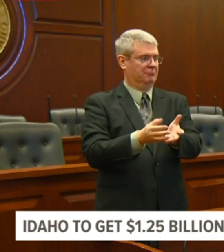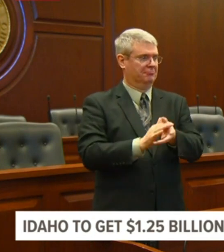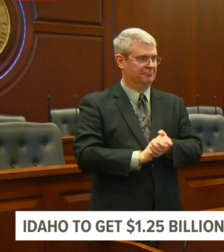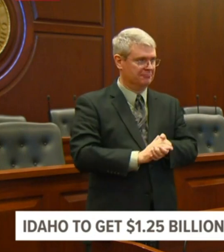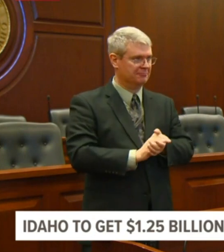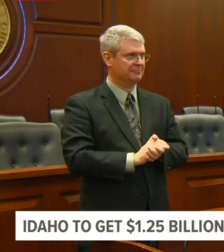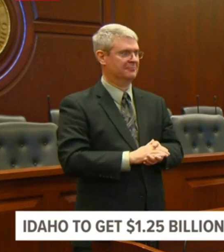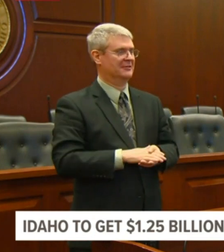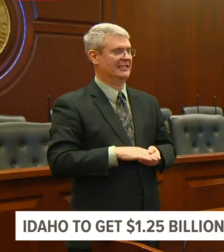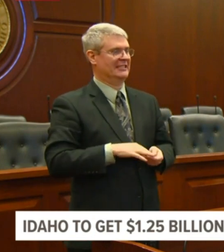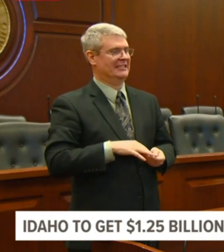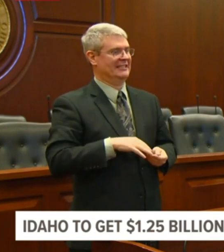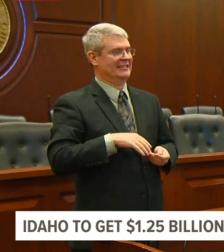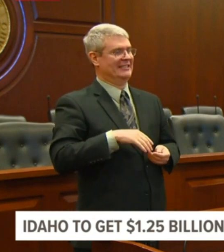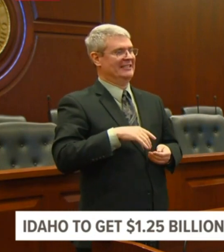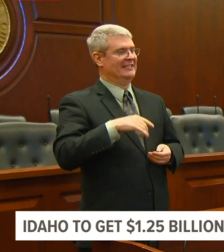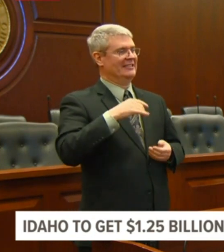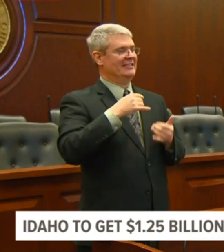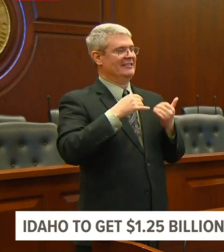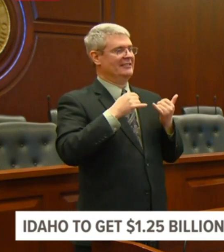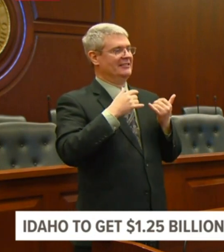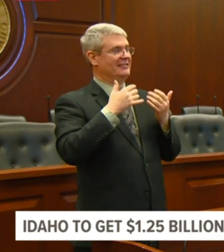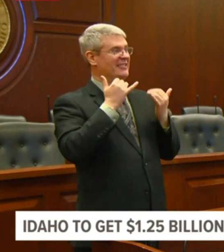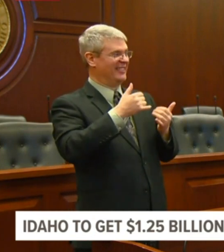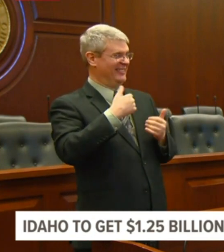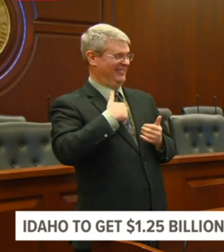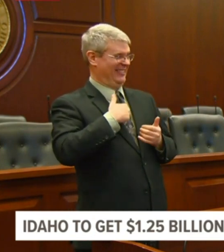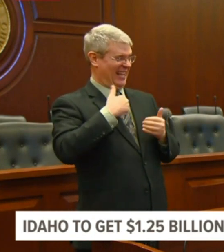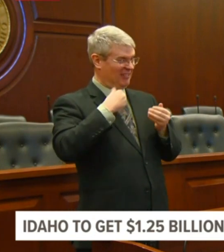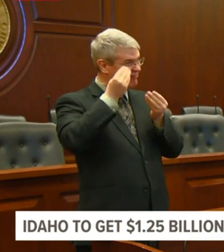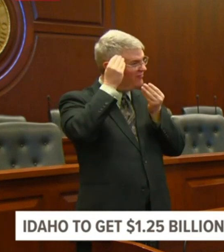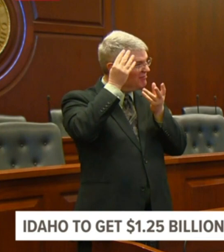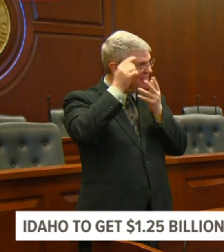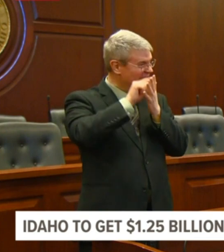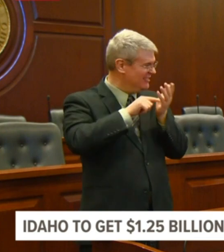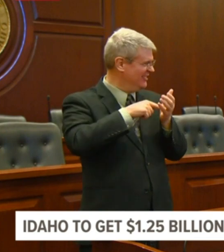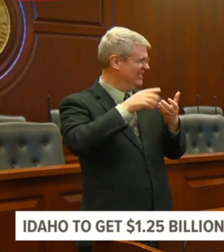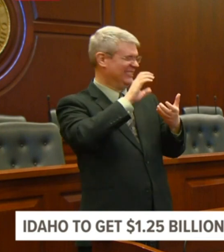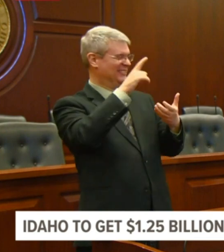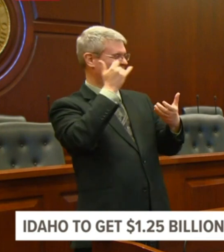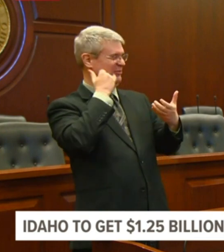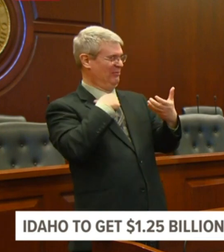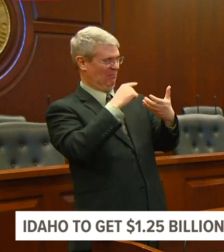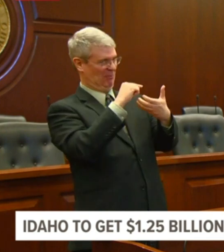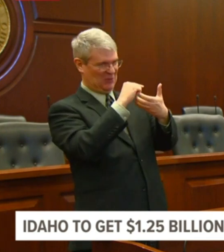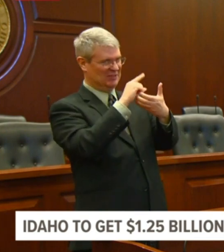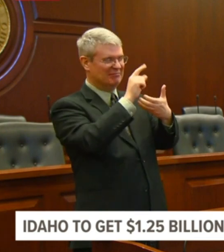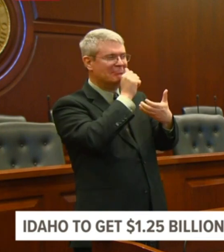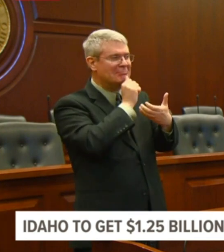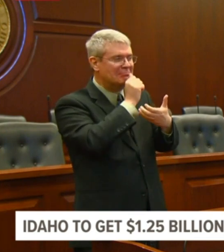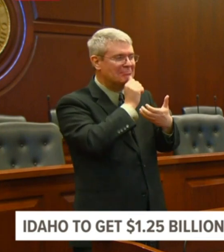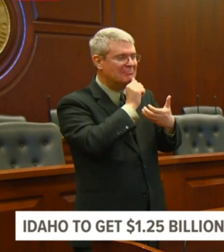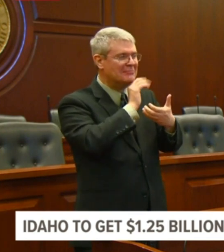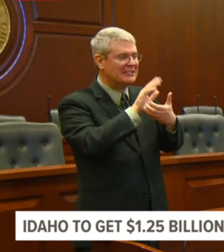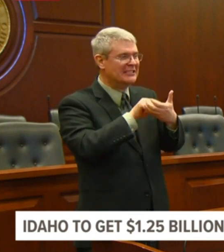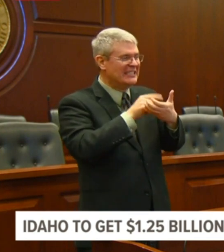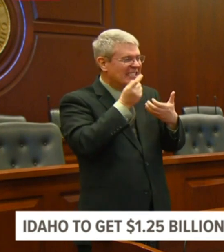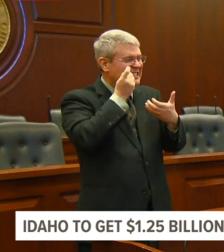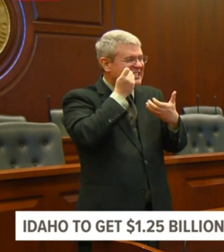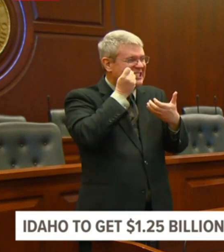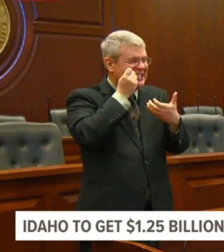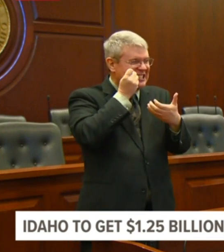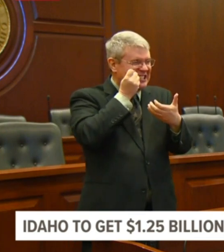just recently with the passing of the House bill. I want to tell you that in the CARE Act, the Coronis